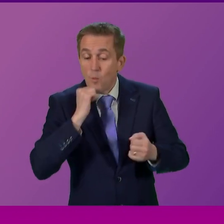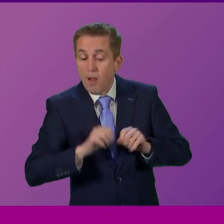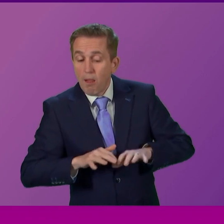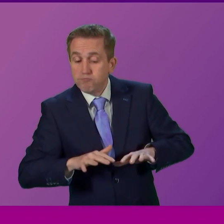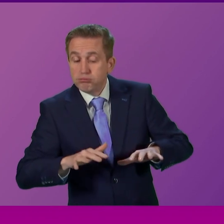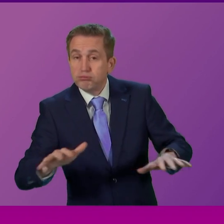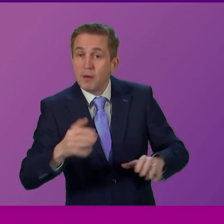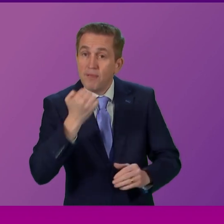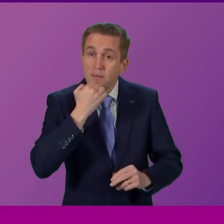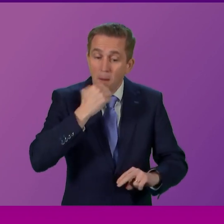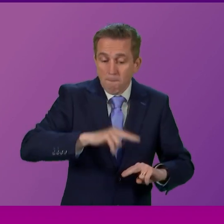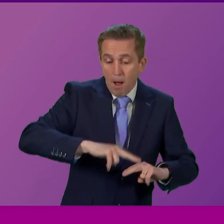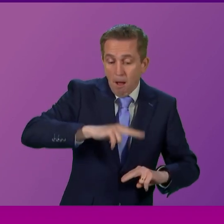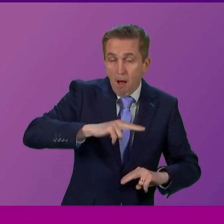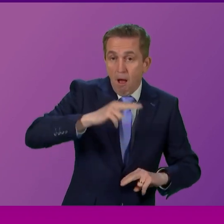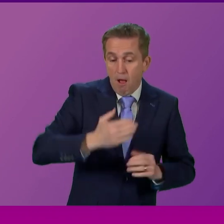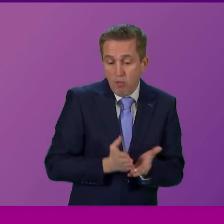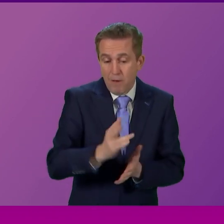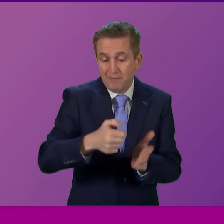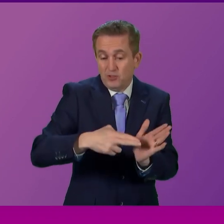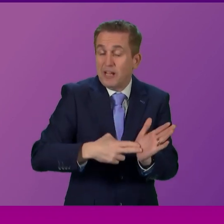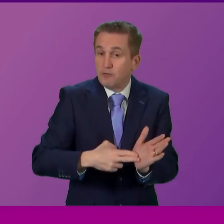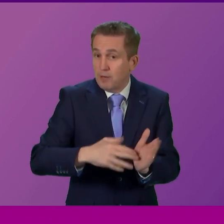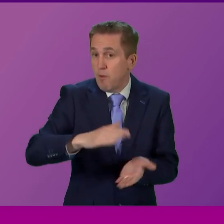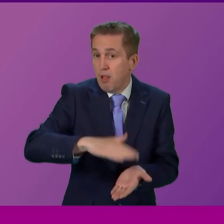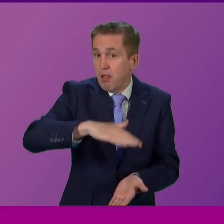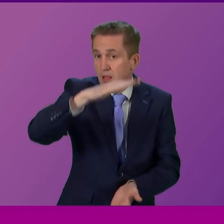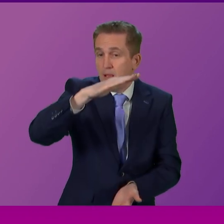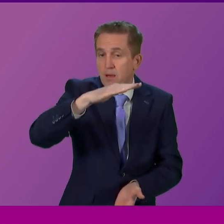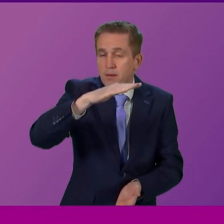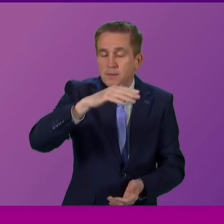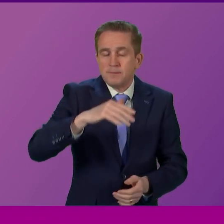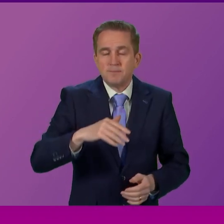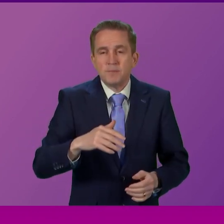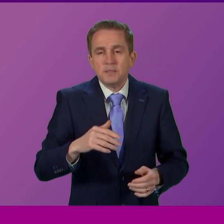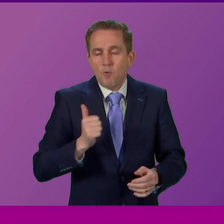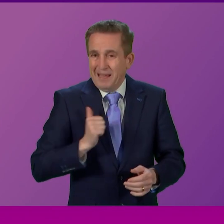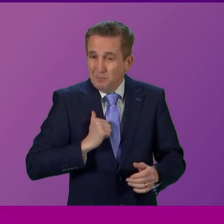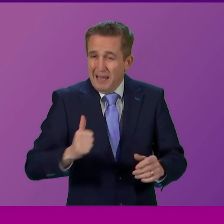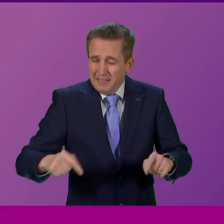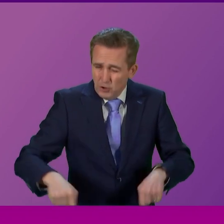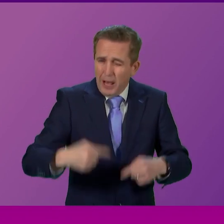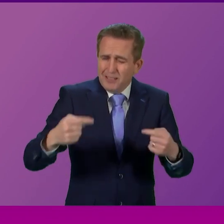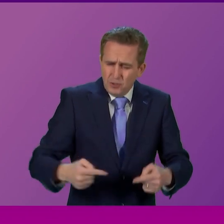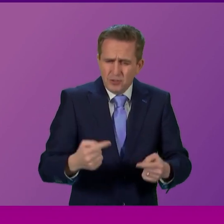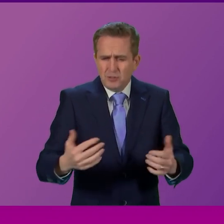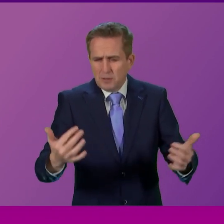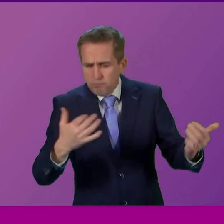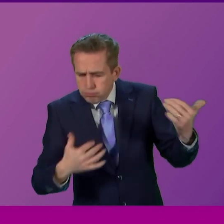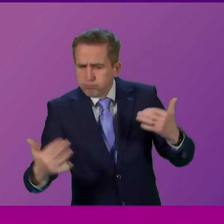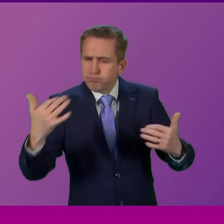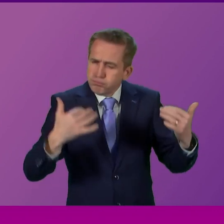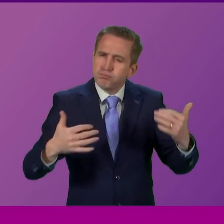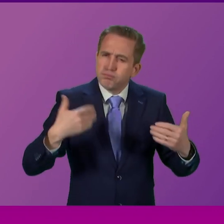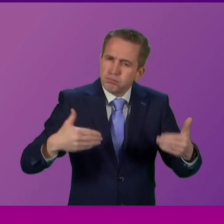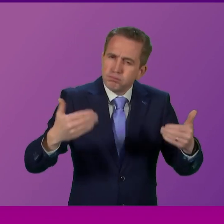expect that the first couple of weeks, few weeks of January to be extremely challenging. So there will continue to be challenges, but with the action that I have announced both in terms